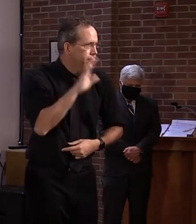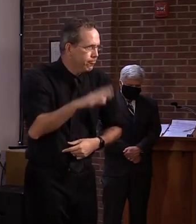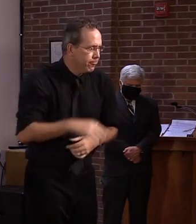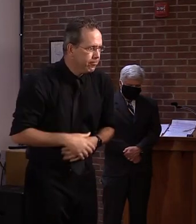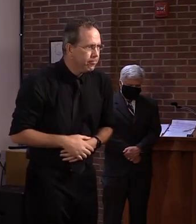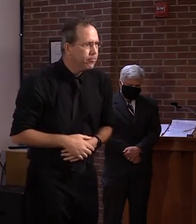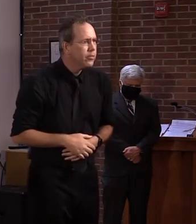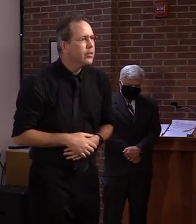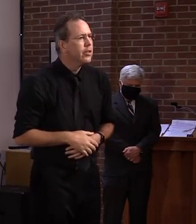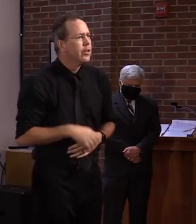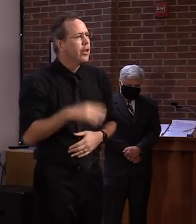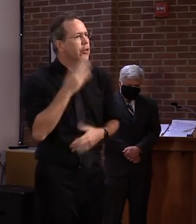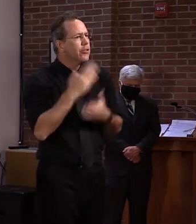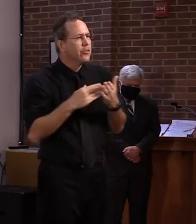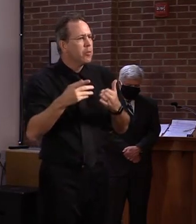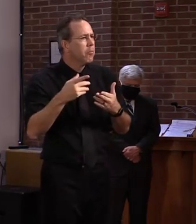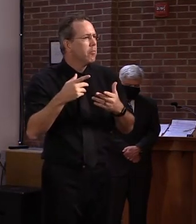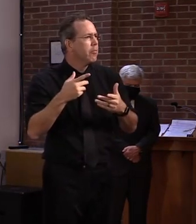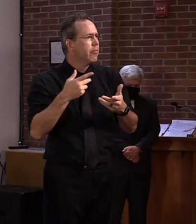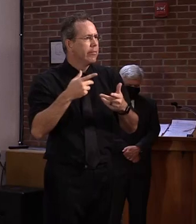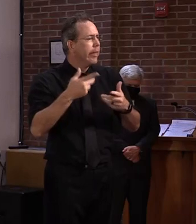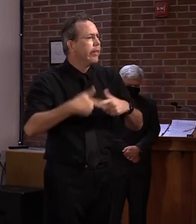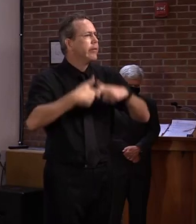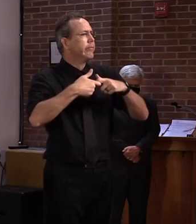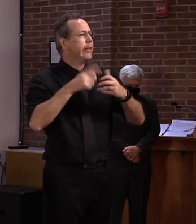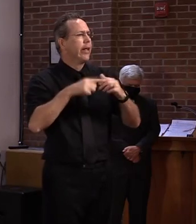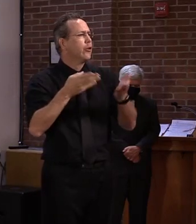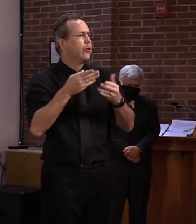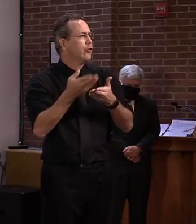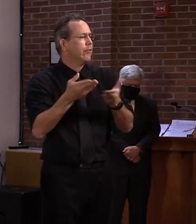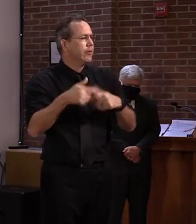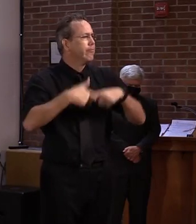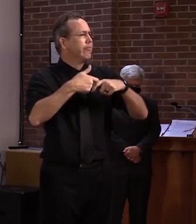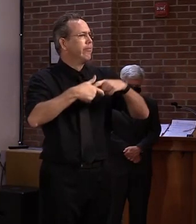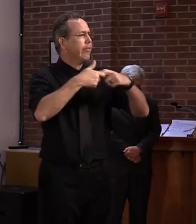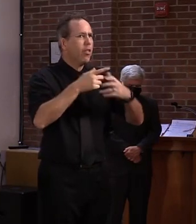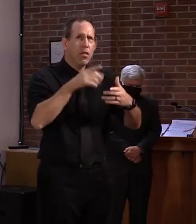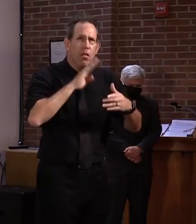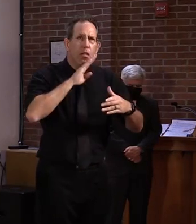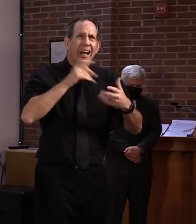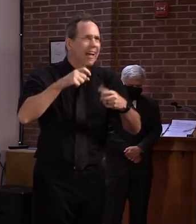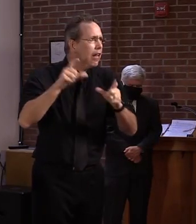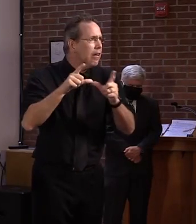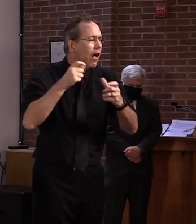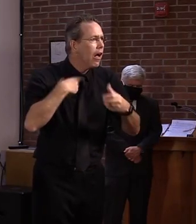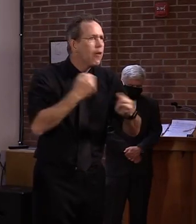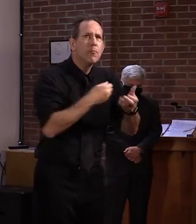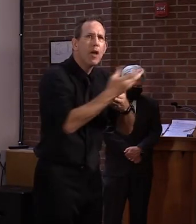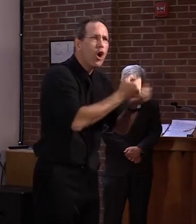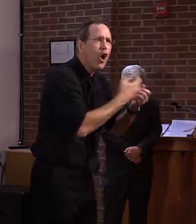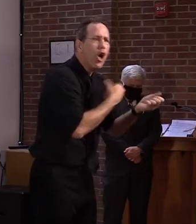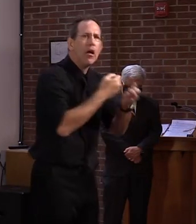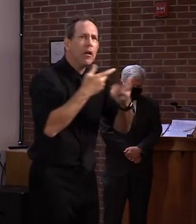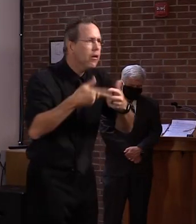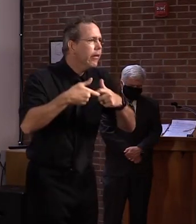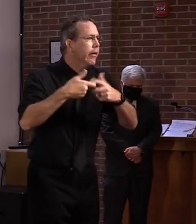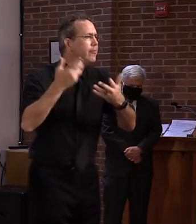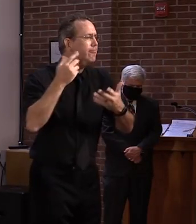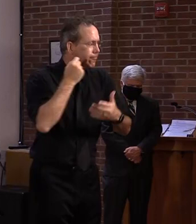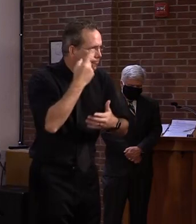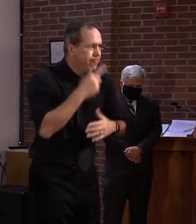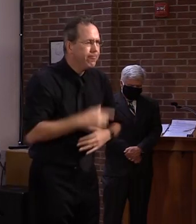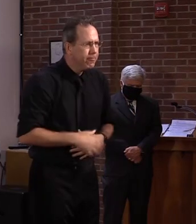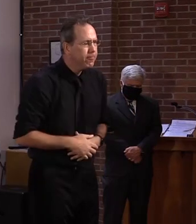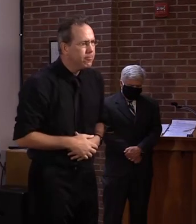of some services. So, I would like to take a moment to address concerns about slower service and the